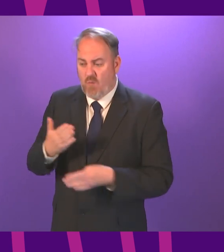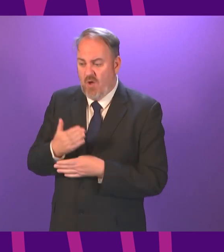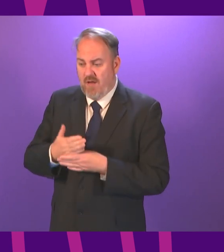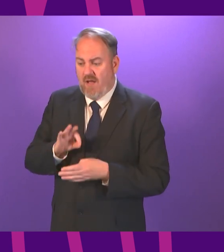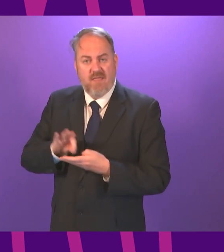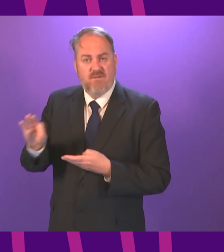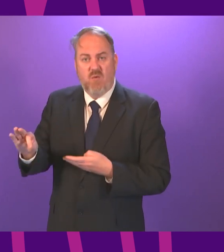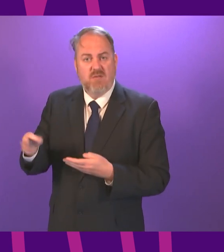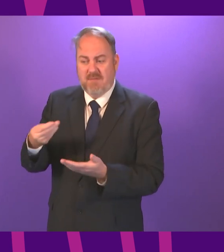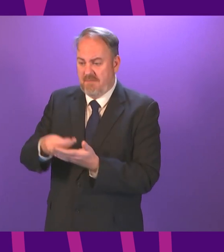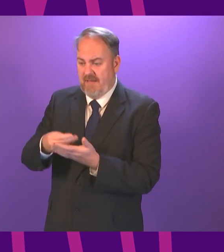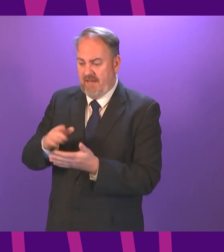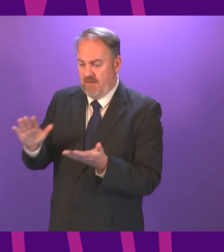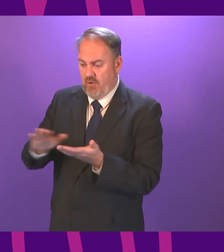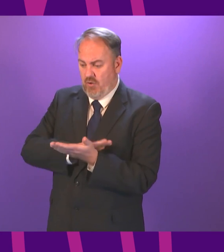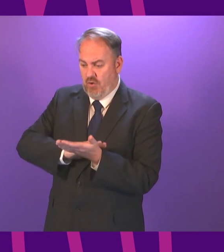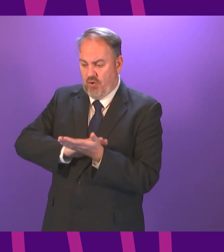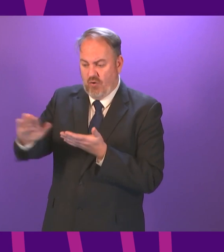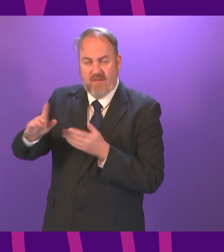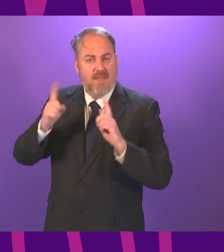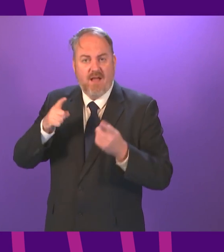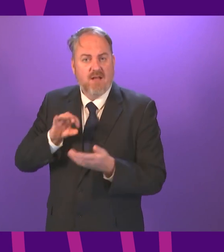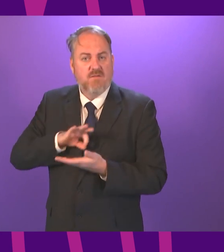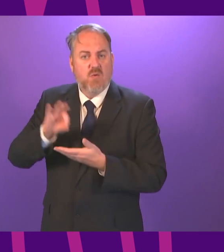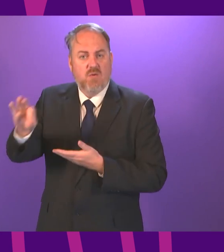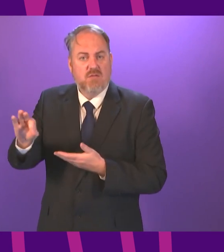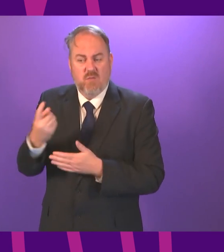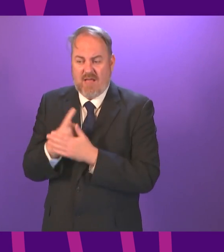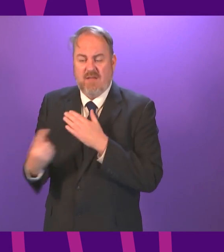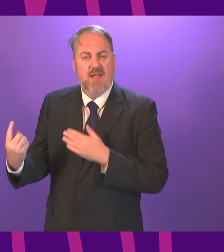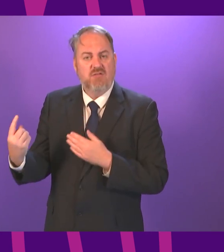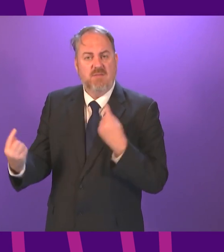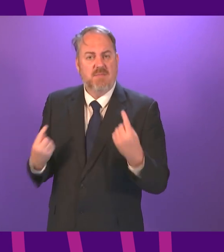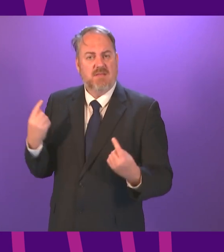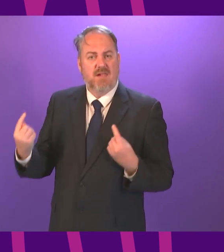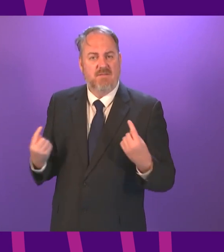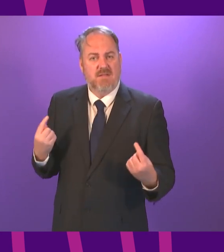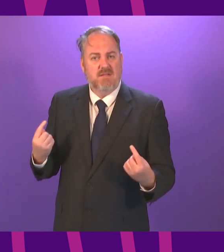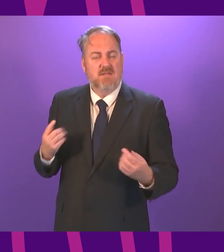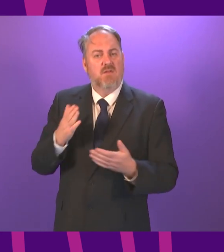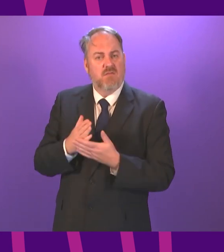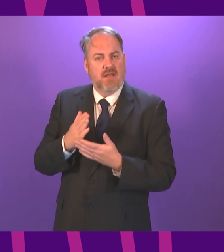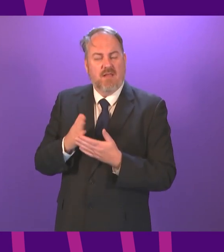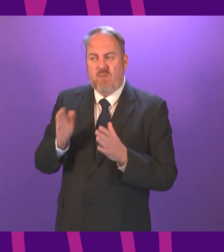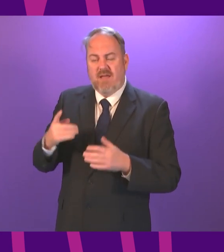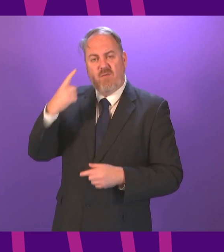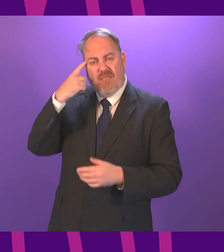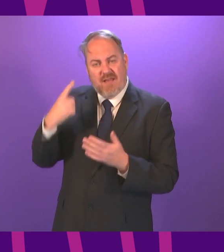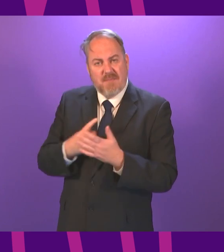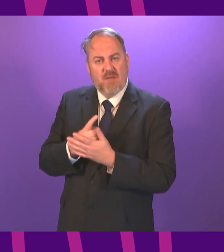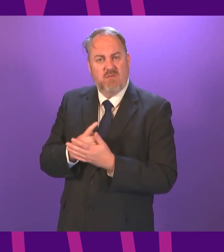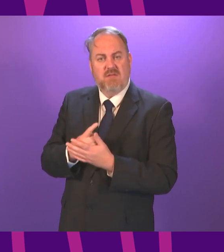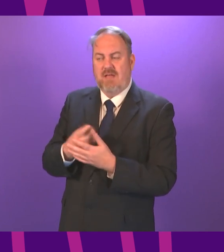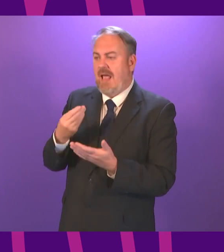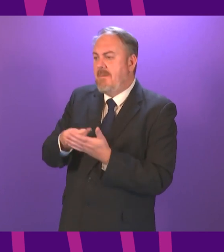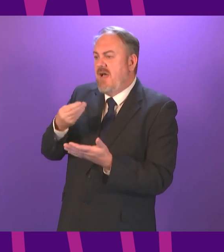work so they can put food on the table. That's why we need to increase the accessibility of the self-isolation grants and we've also got to look at the value of those self-isolation grants